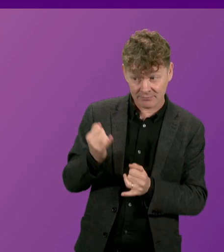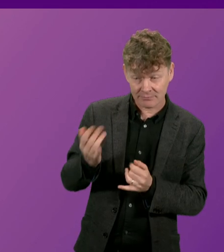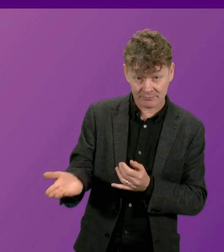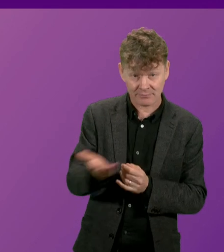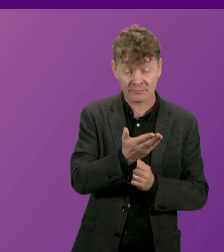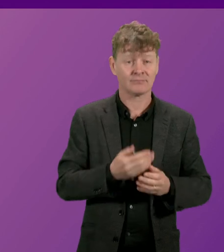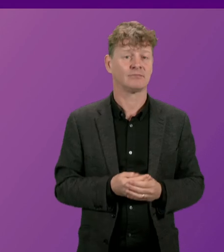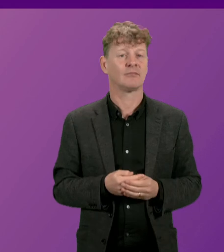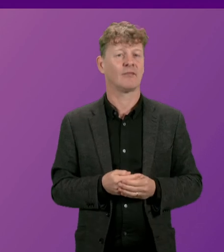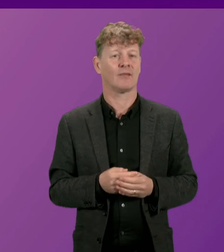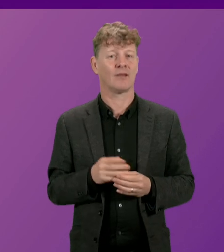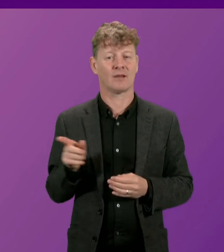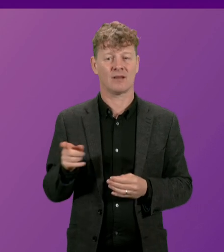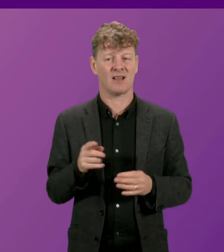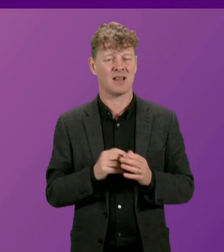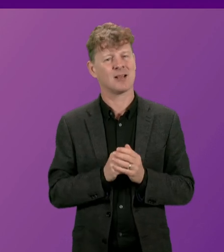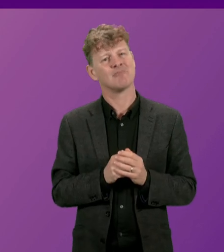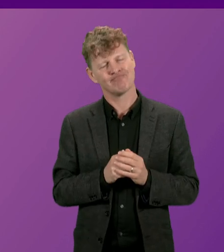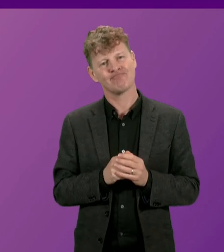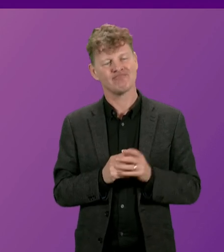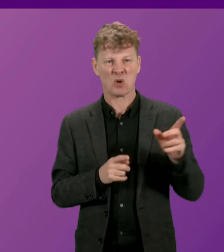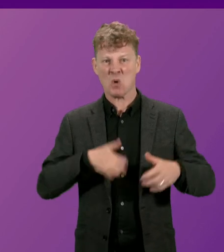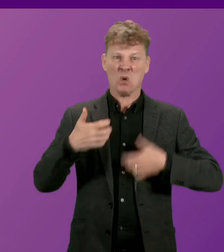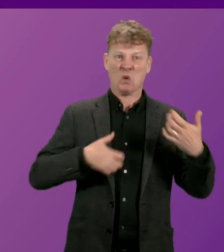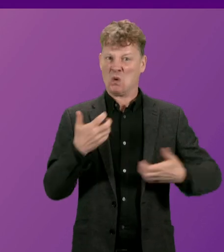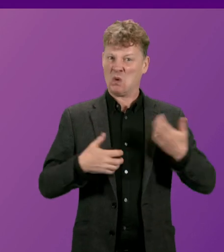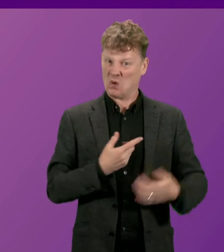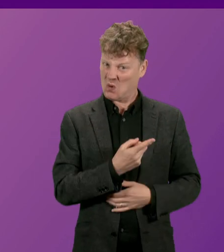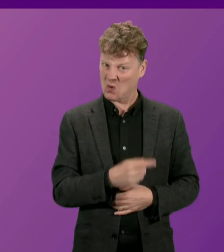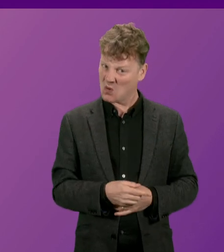I think I've touched a nerve. Yeah, yeah.